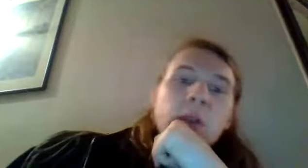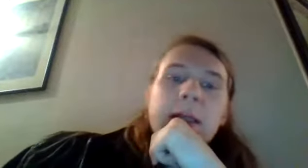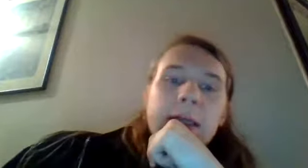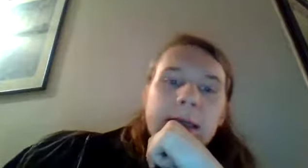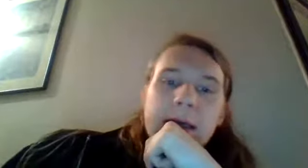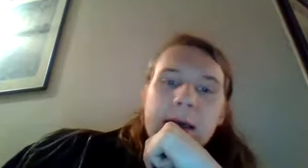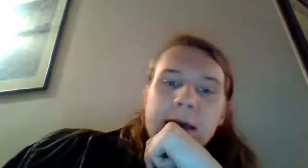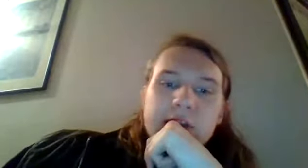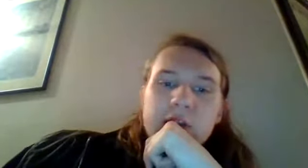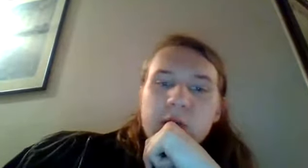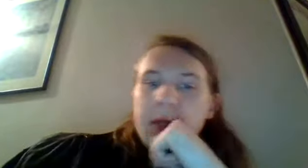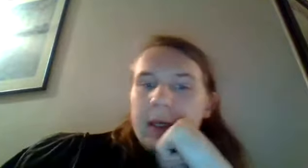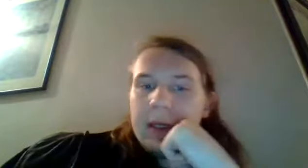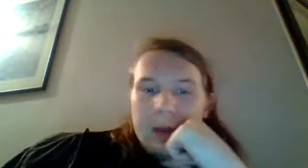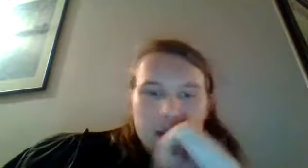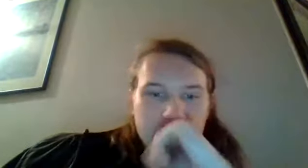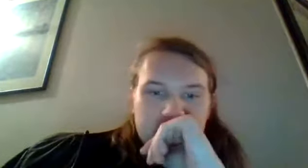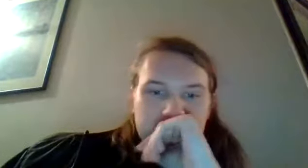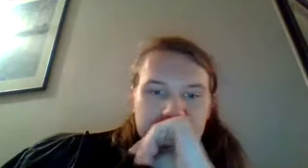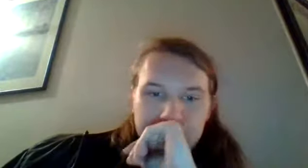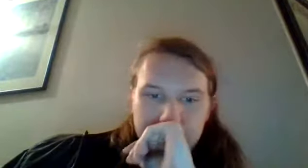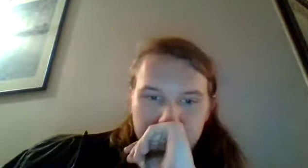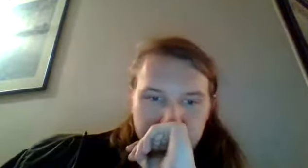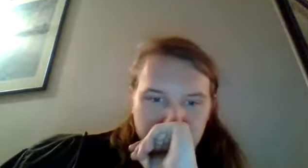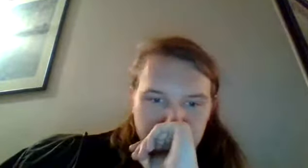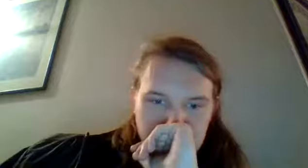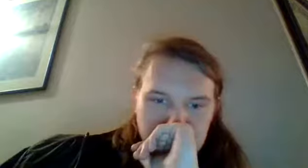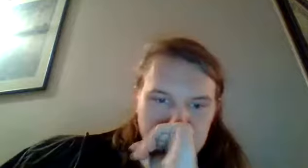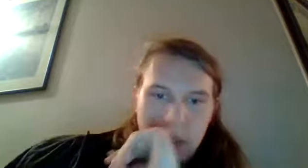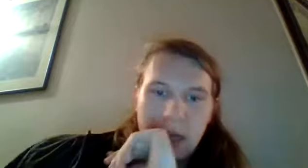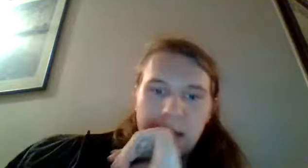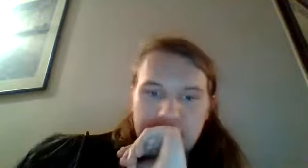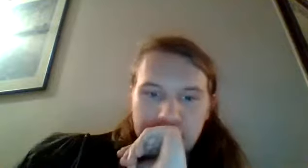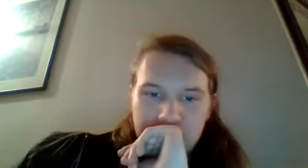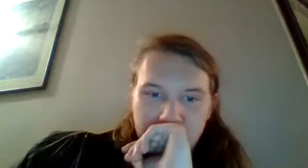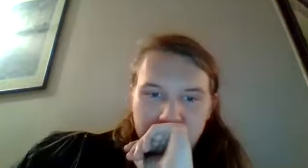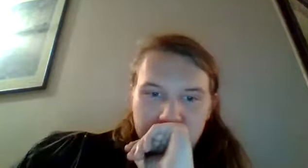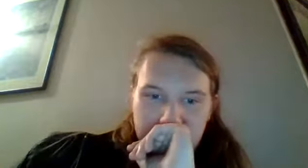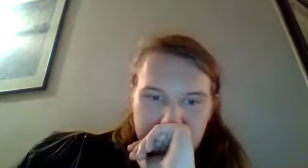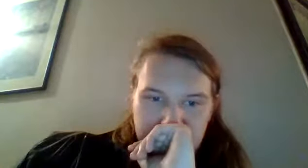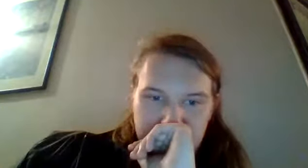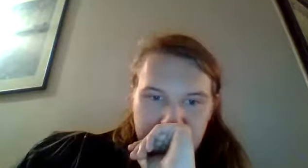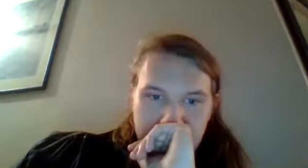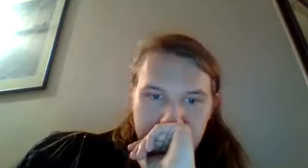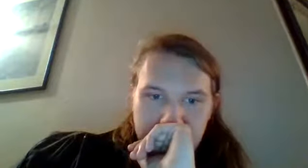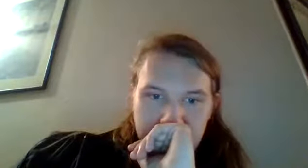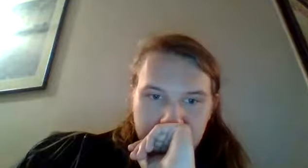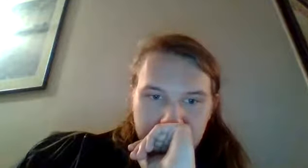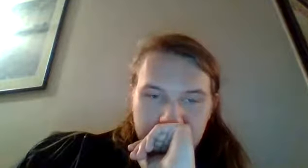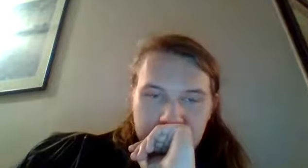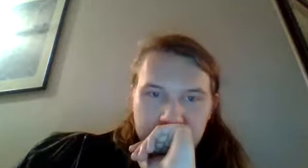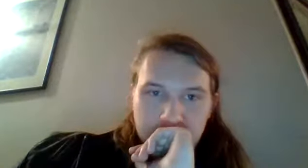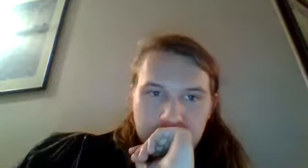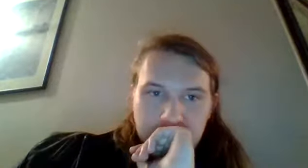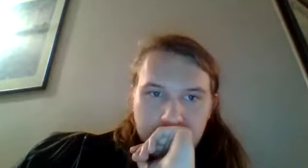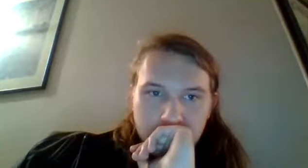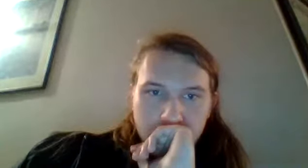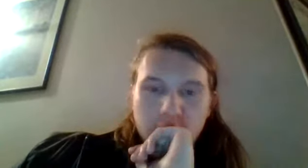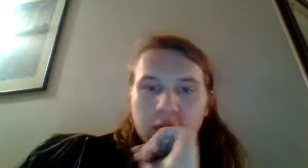uh so basically uh this episode uh begins with hojo